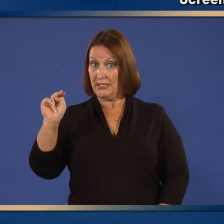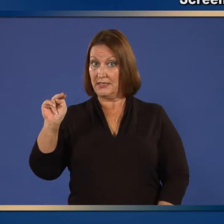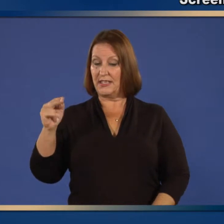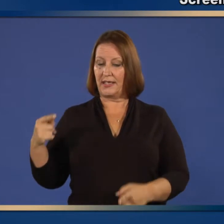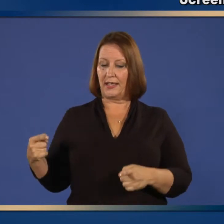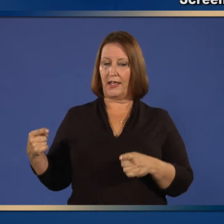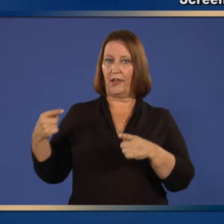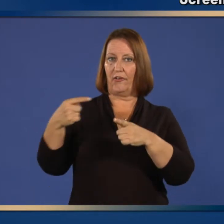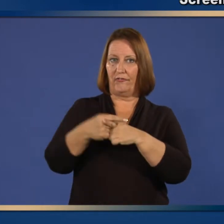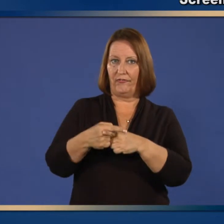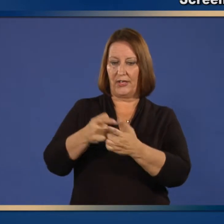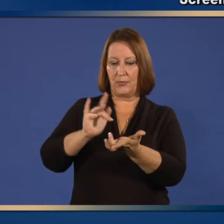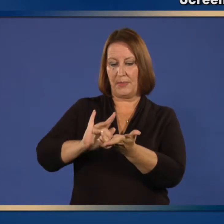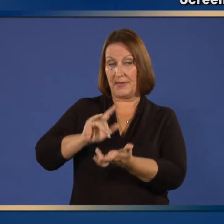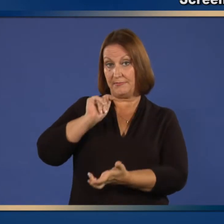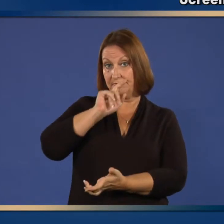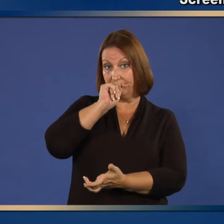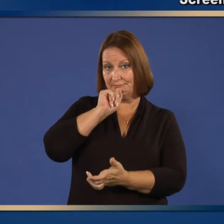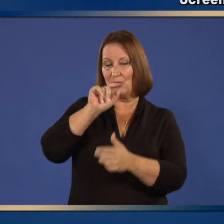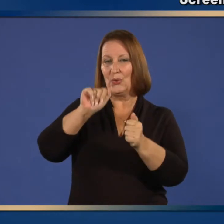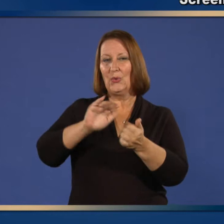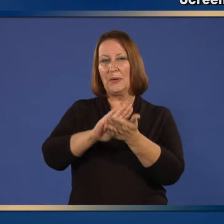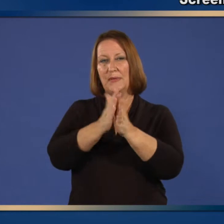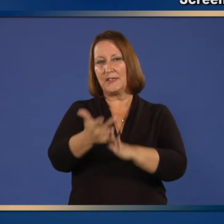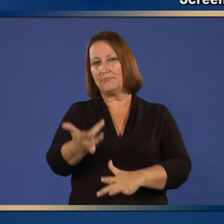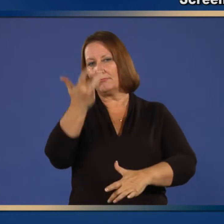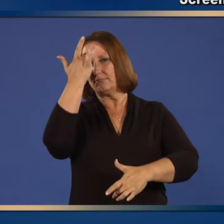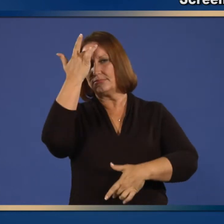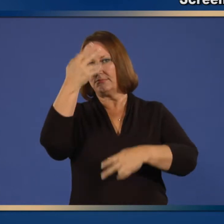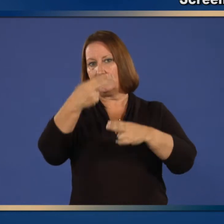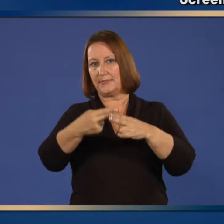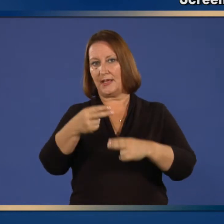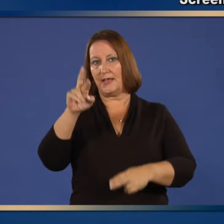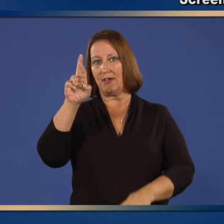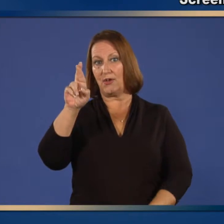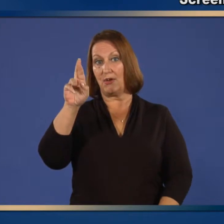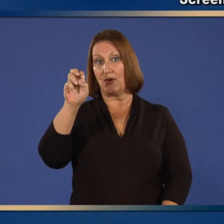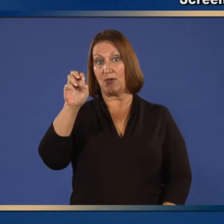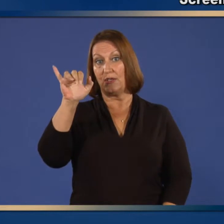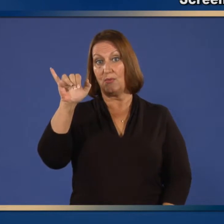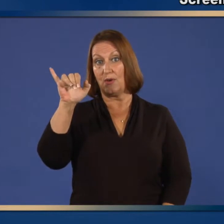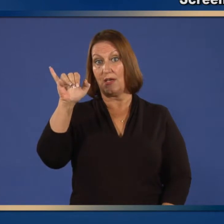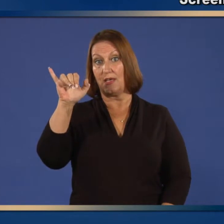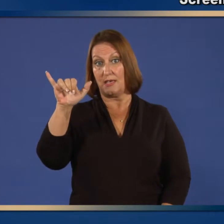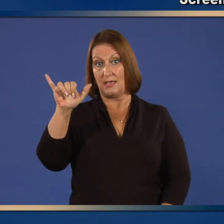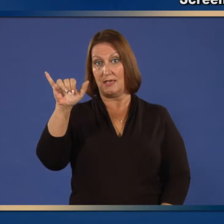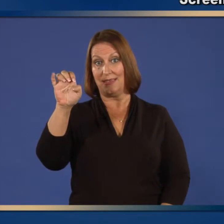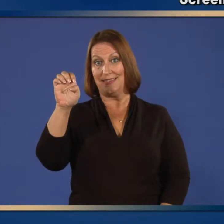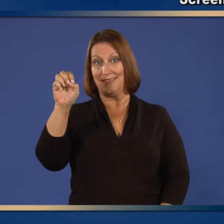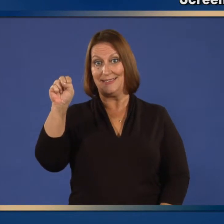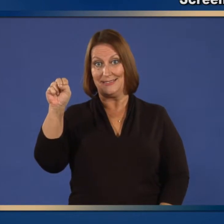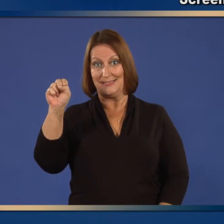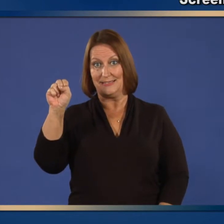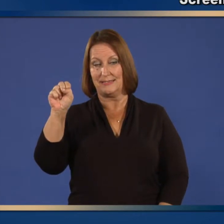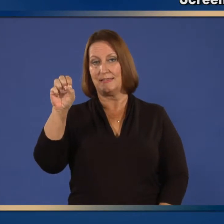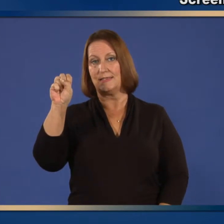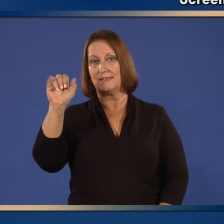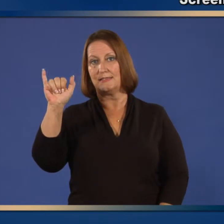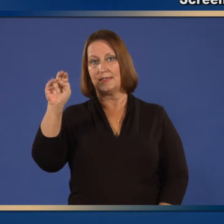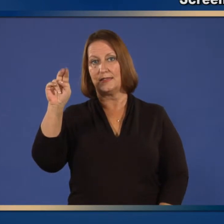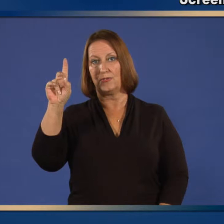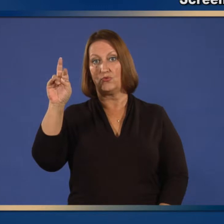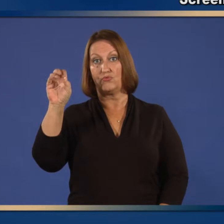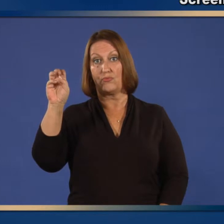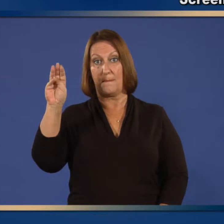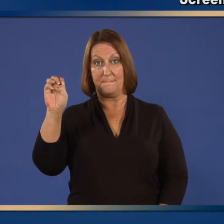should not be given LAIV. 18. Instead, they should be vaccinated